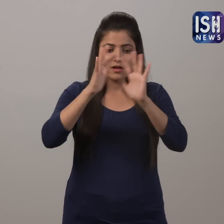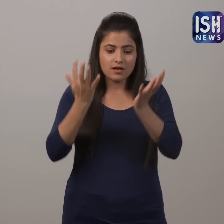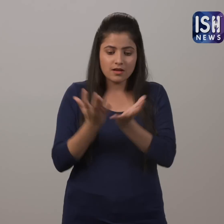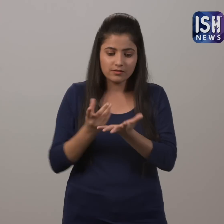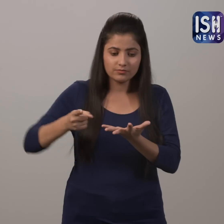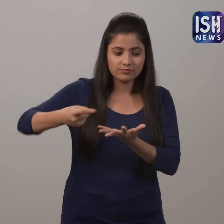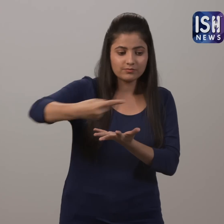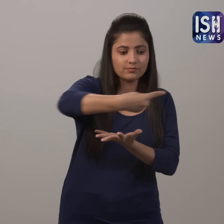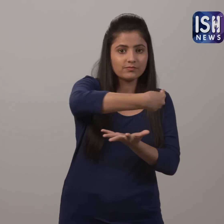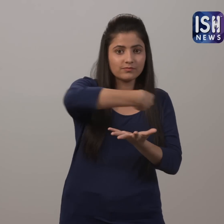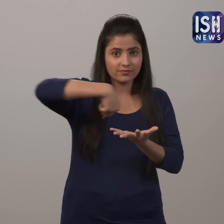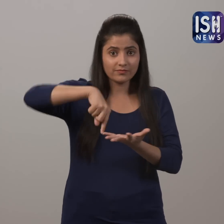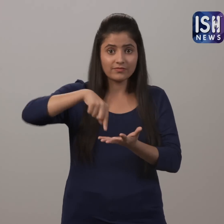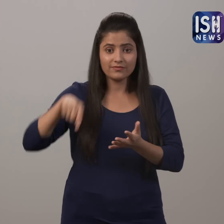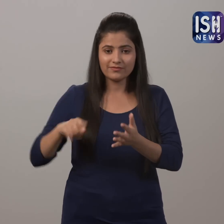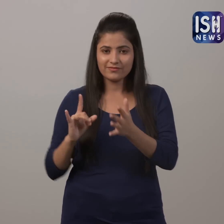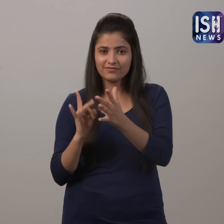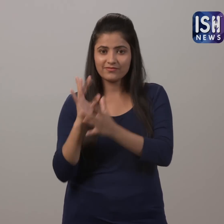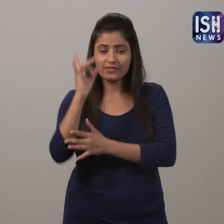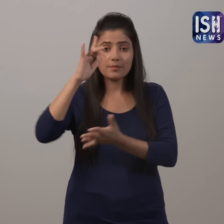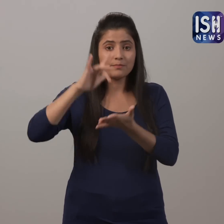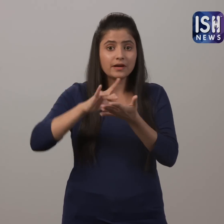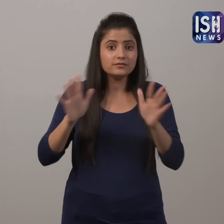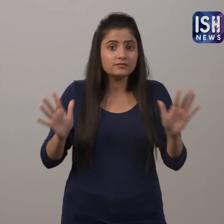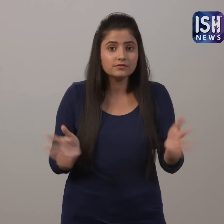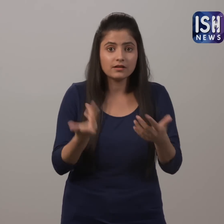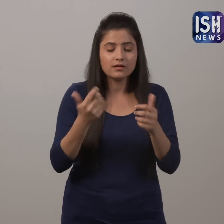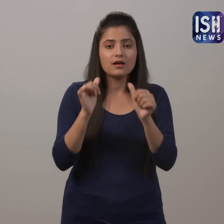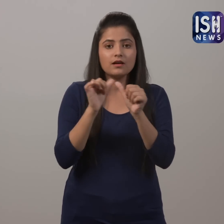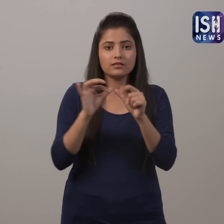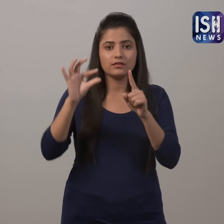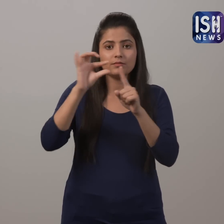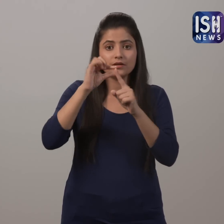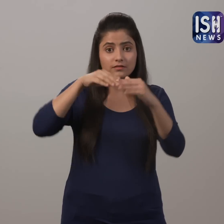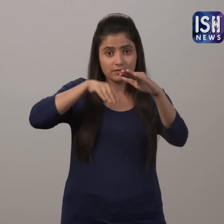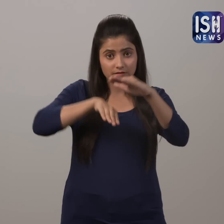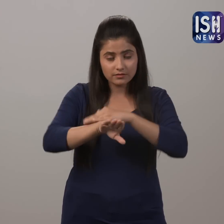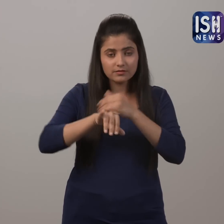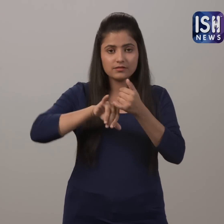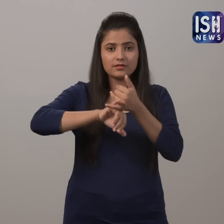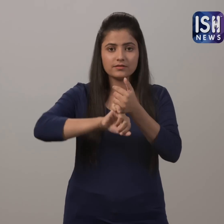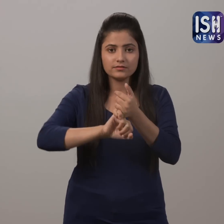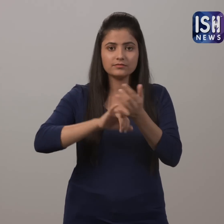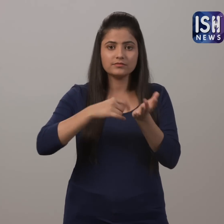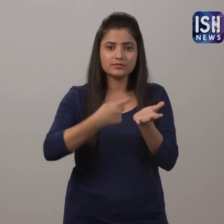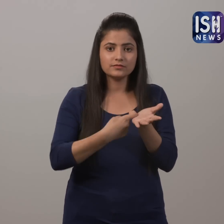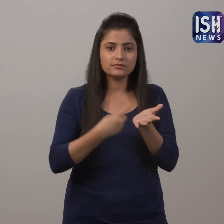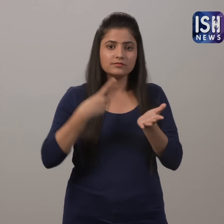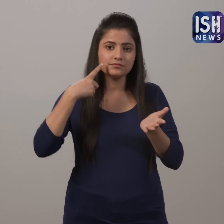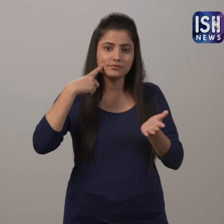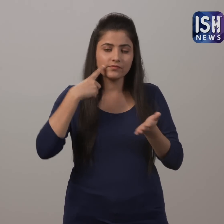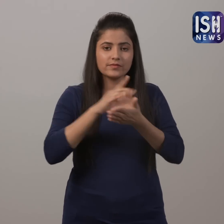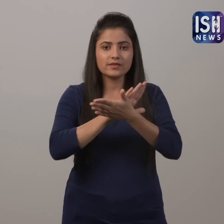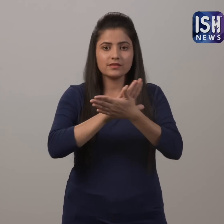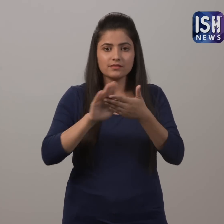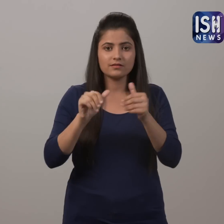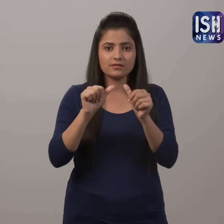the Earth's atmosphere. This rocket was launched in Andhra Pradesh from Shri Hari Kota. Let me spell it.